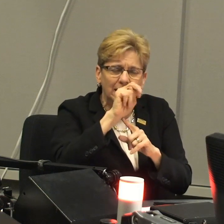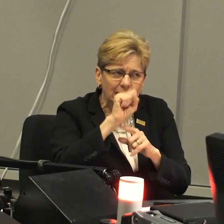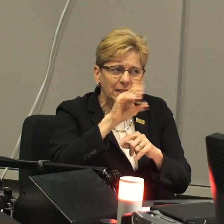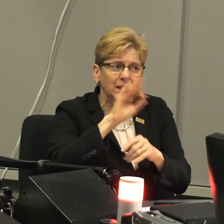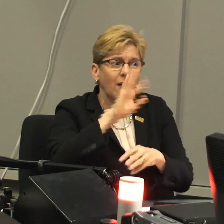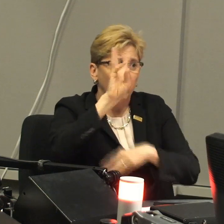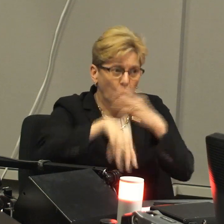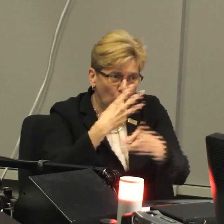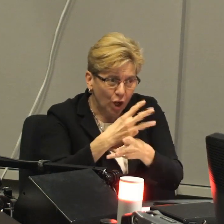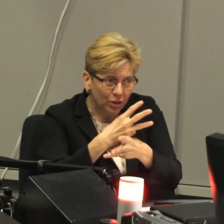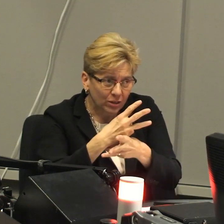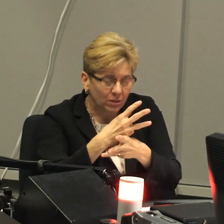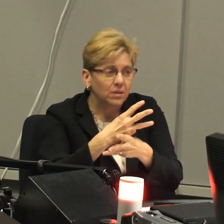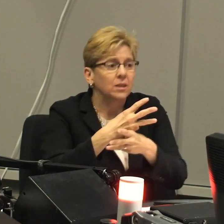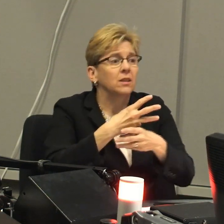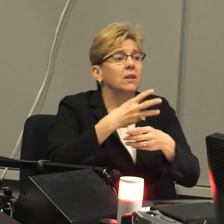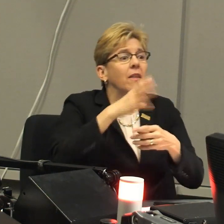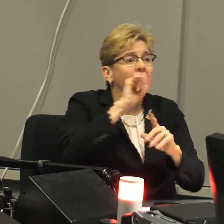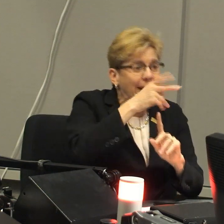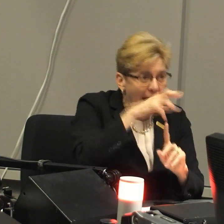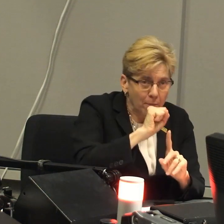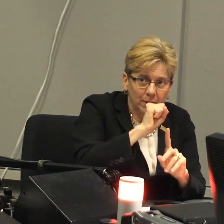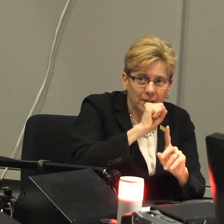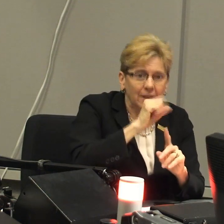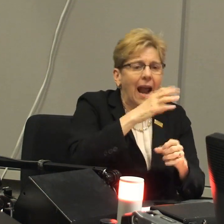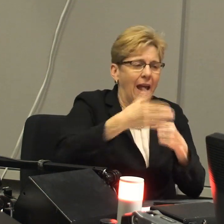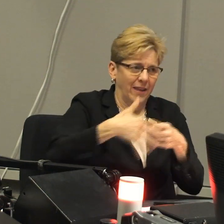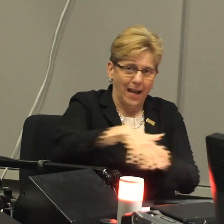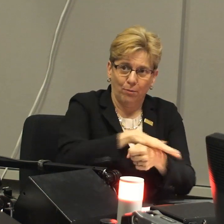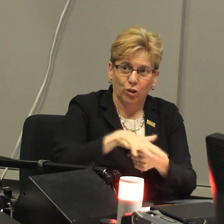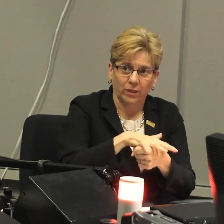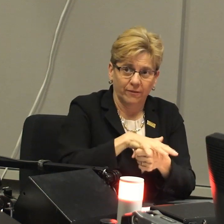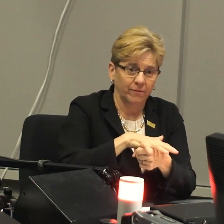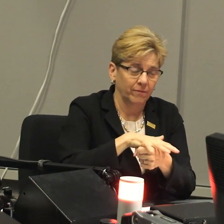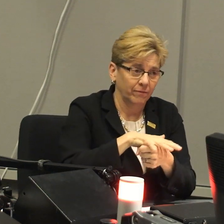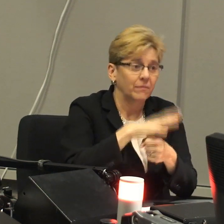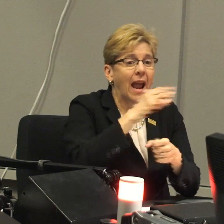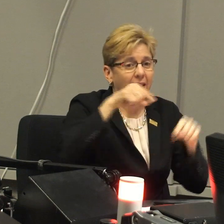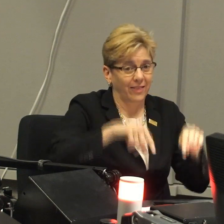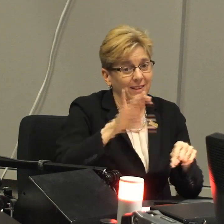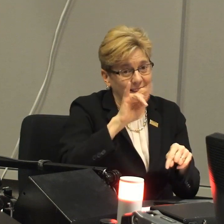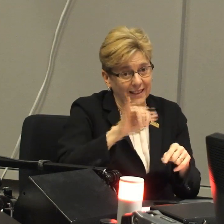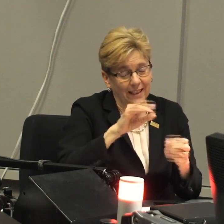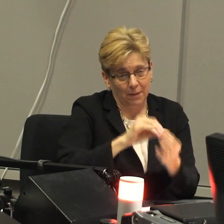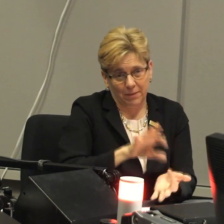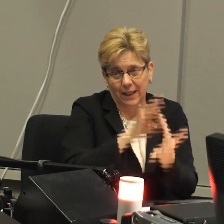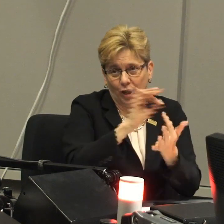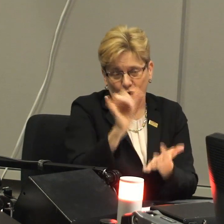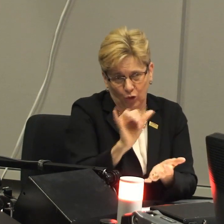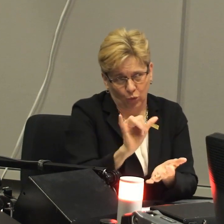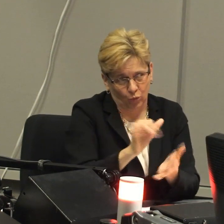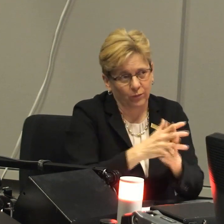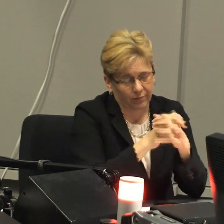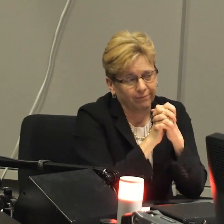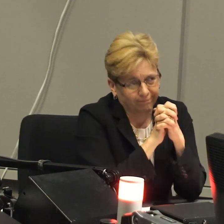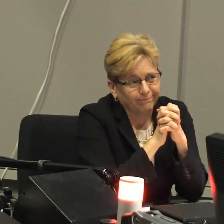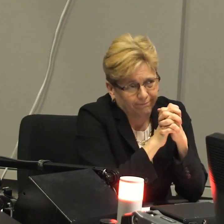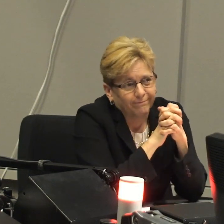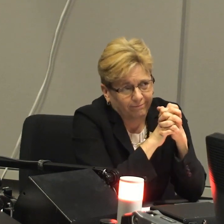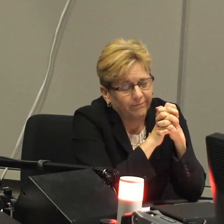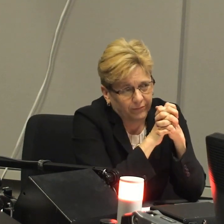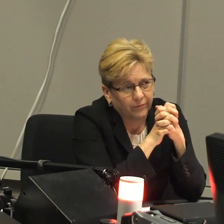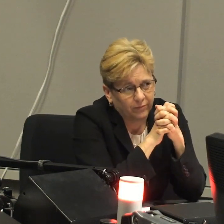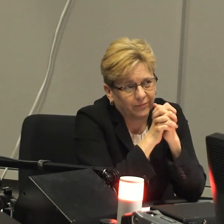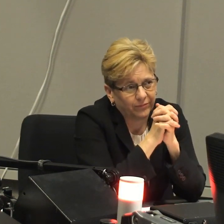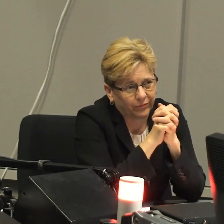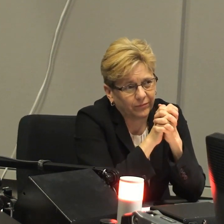at Gallaudet to get engaged and be engaged citizens of the world, not just the campus, but also the neighborhood and, of course,